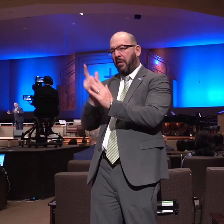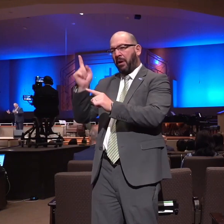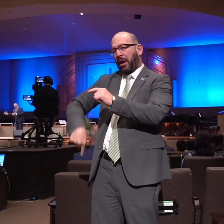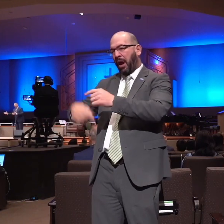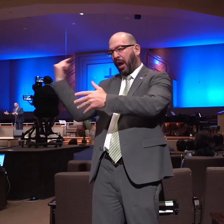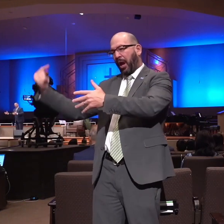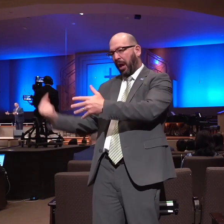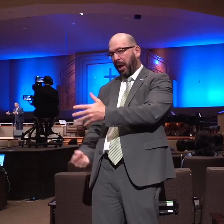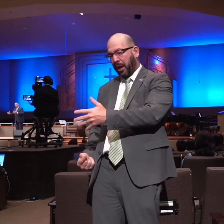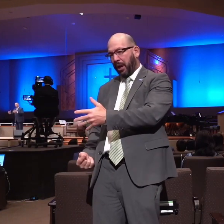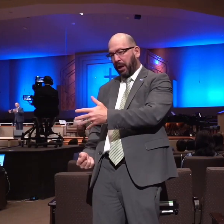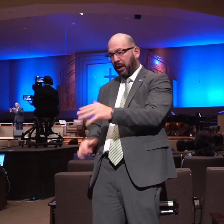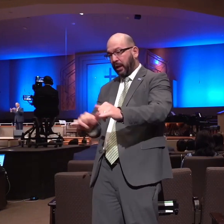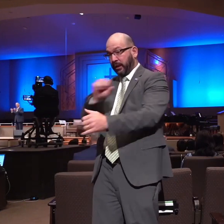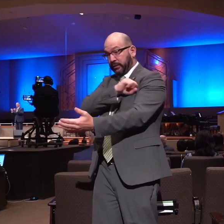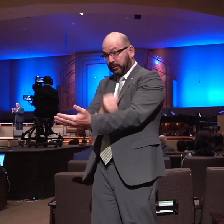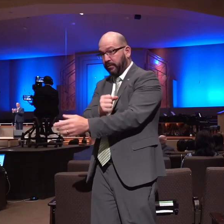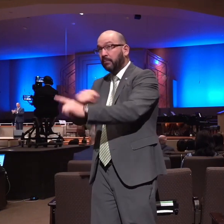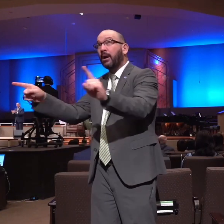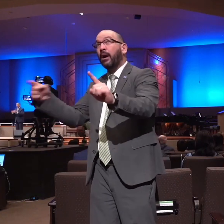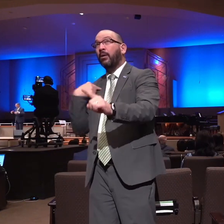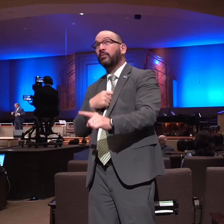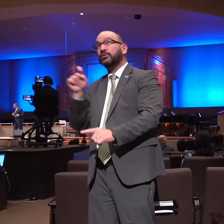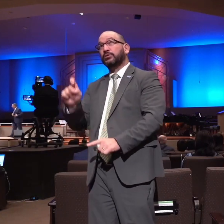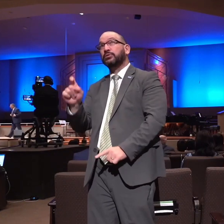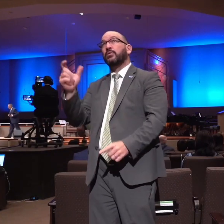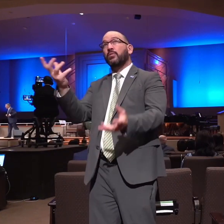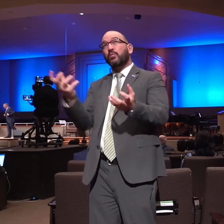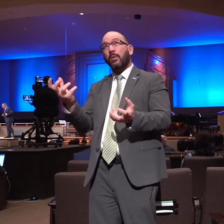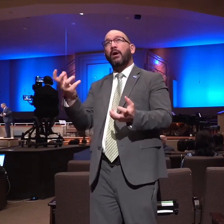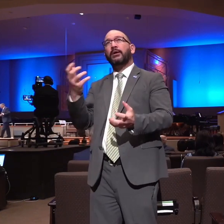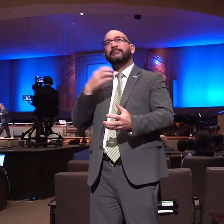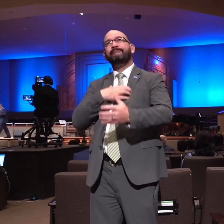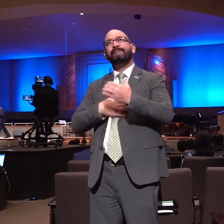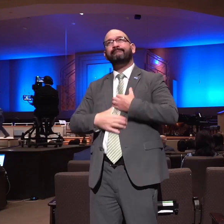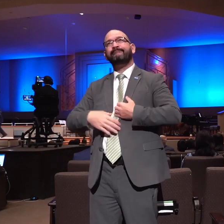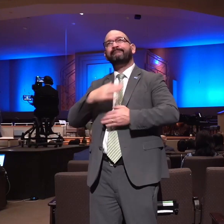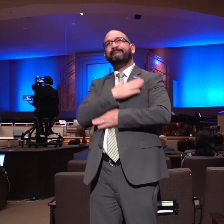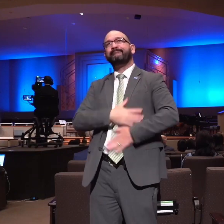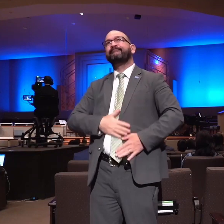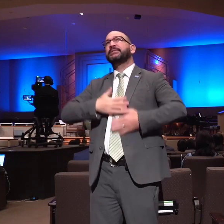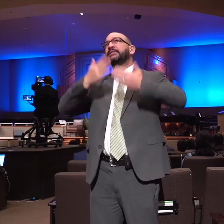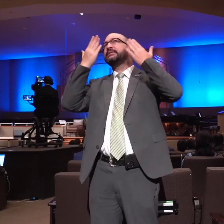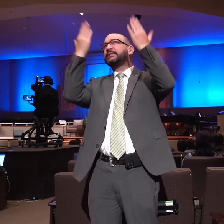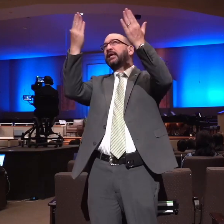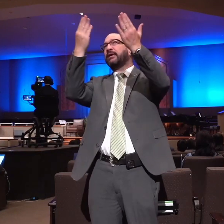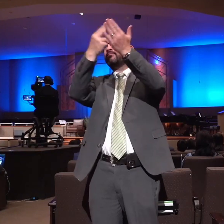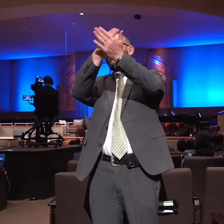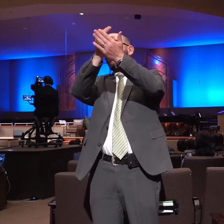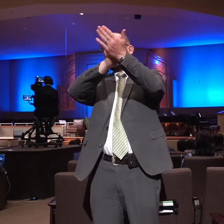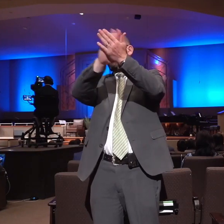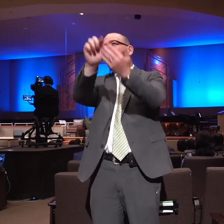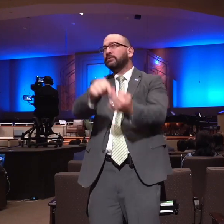Samson was we ought to have a desire that our life would be holy that it would be separated unto God